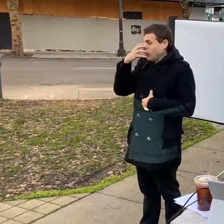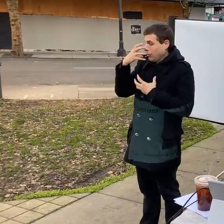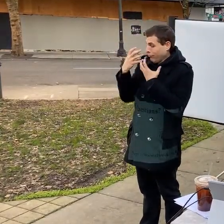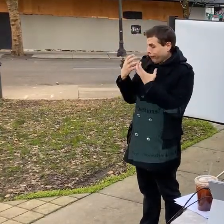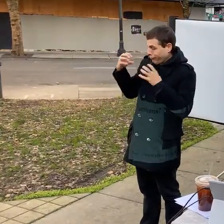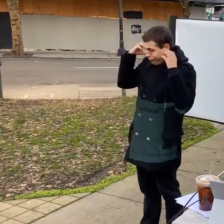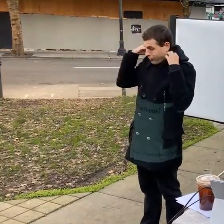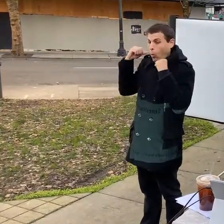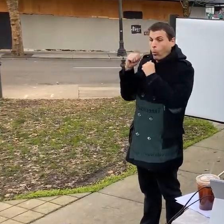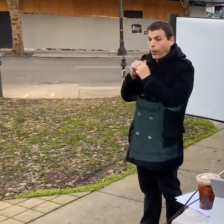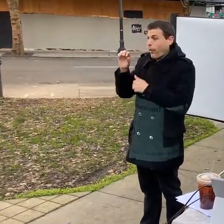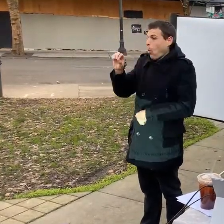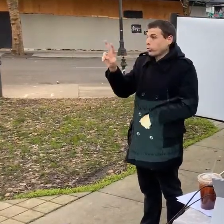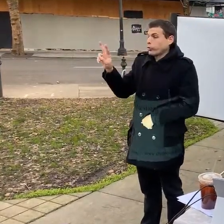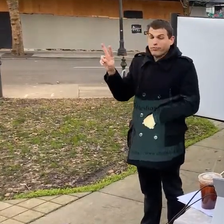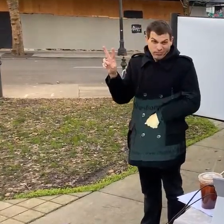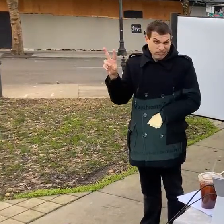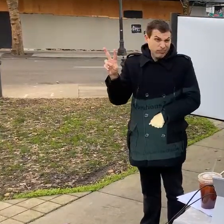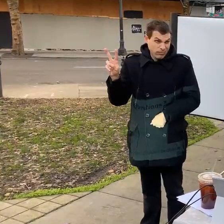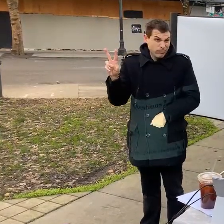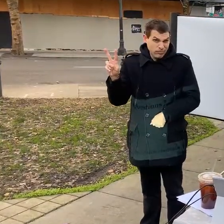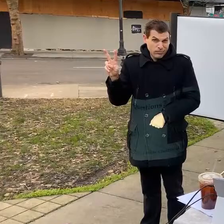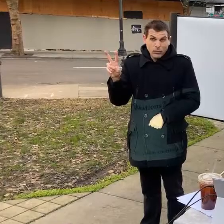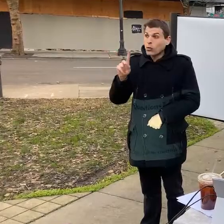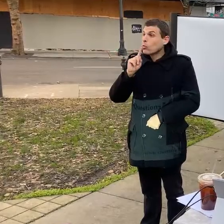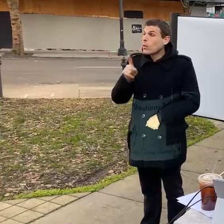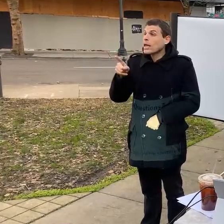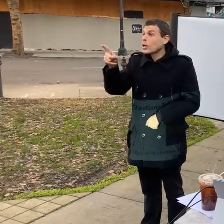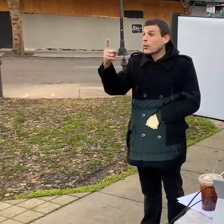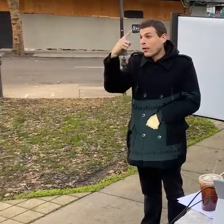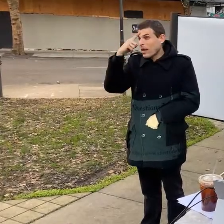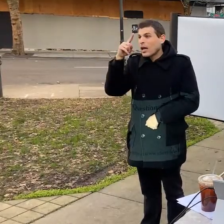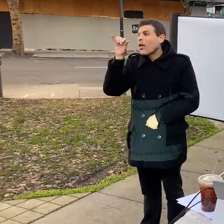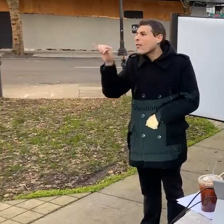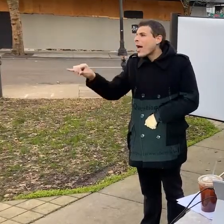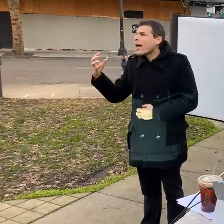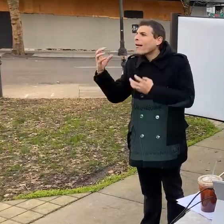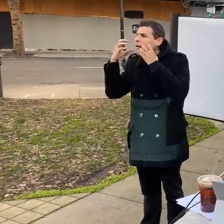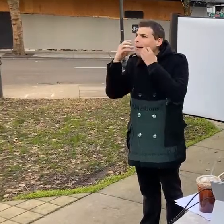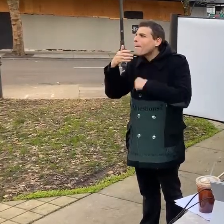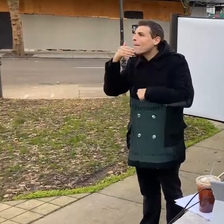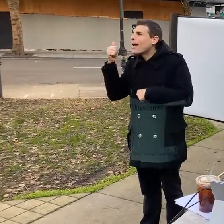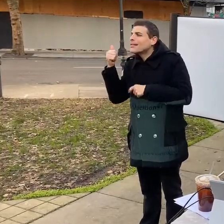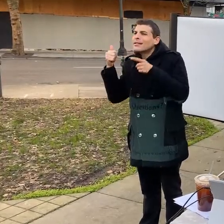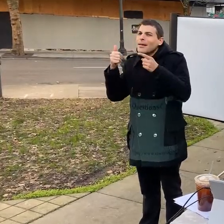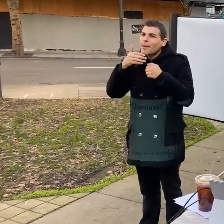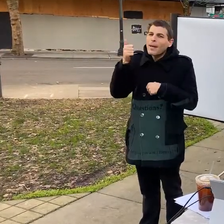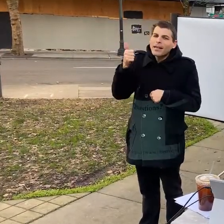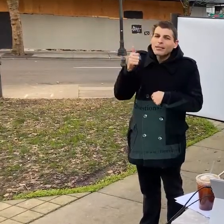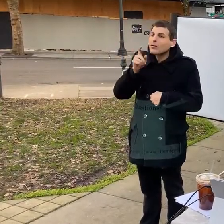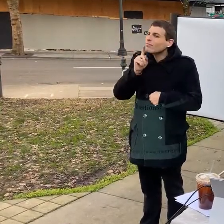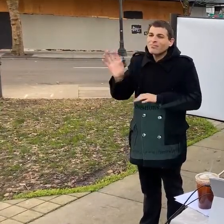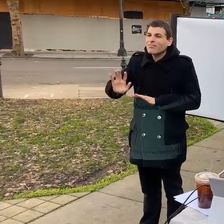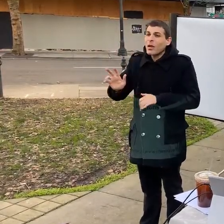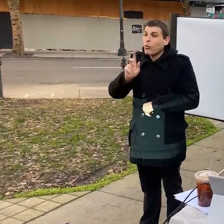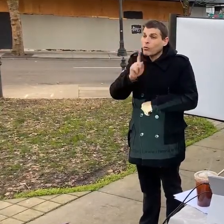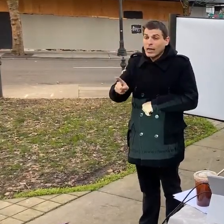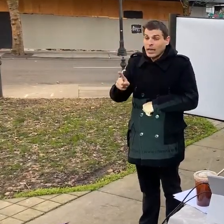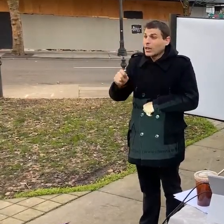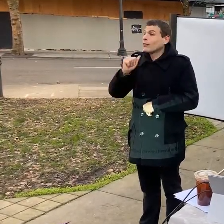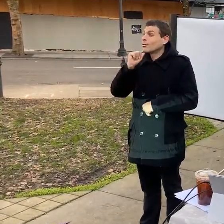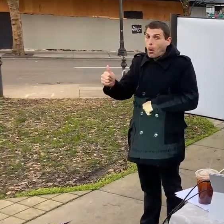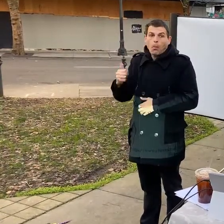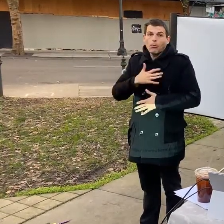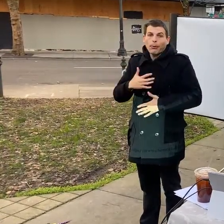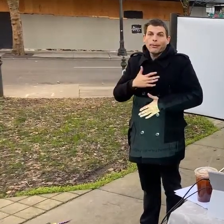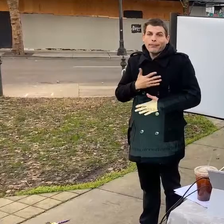um really the only way to be safe around air here is to not be breathing in at all um even the